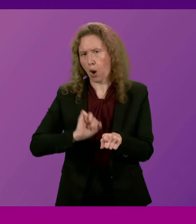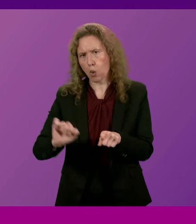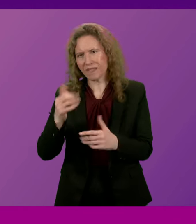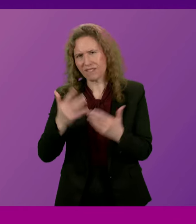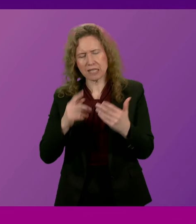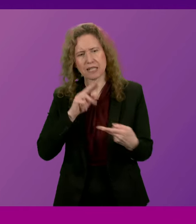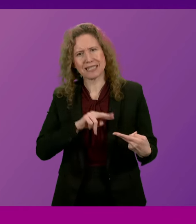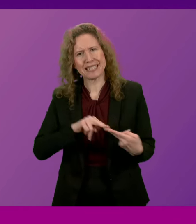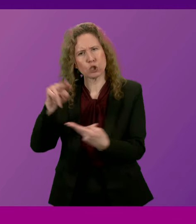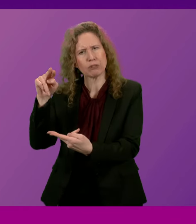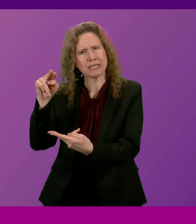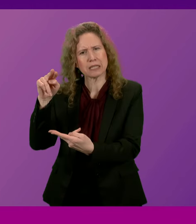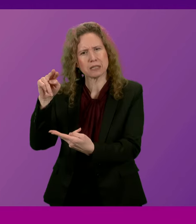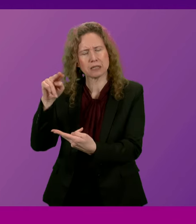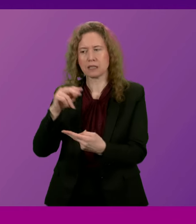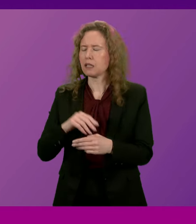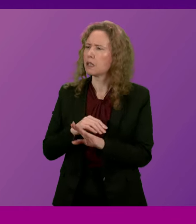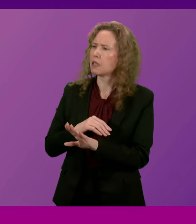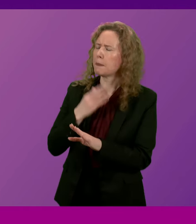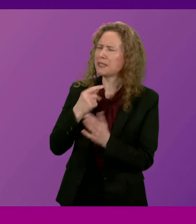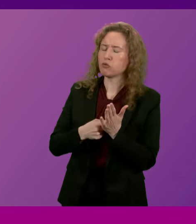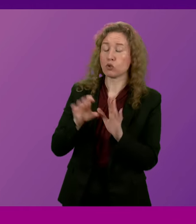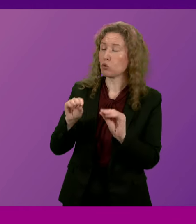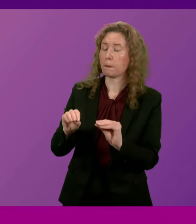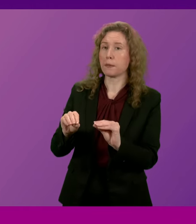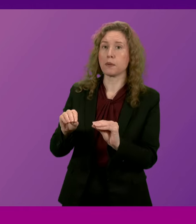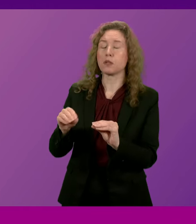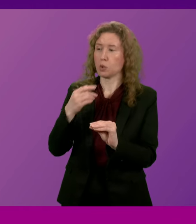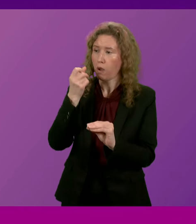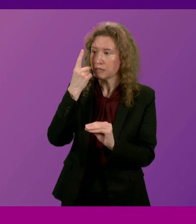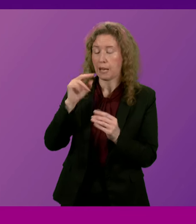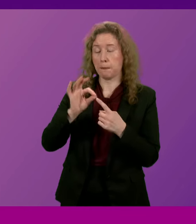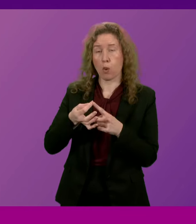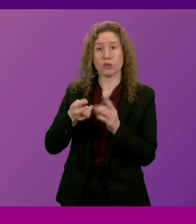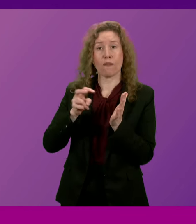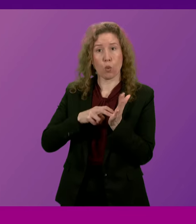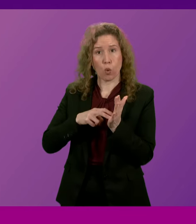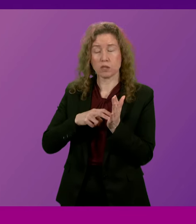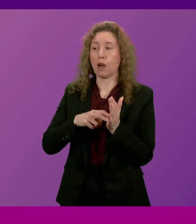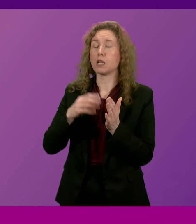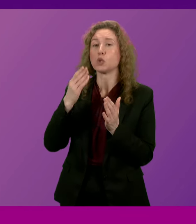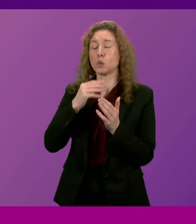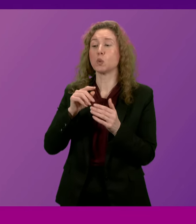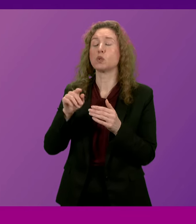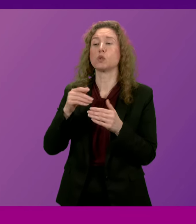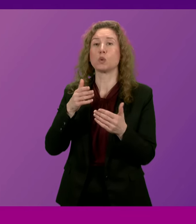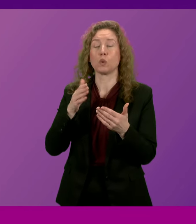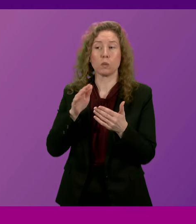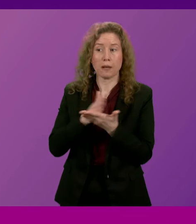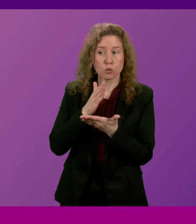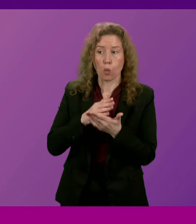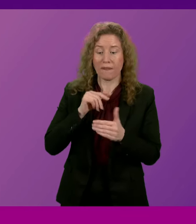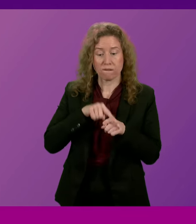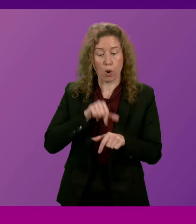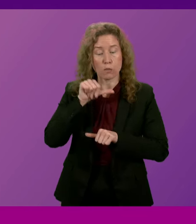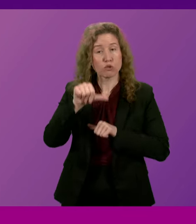say they have increased? Mr Ross, if I might stop you there, you will be aware that points of order are to be used to address whether proper procedures